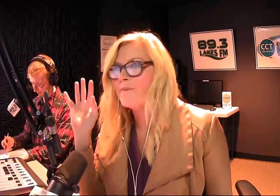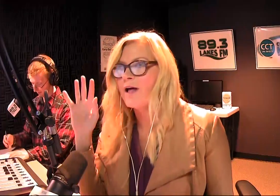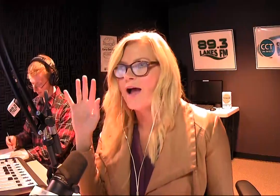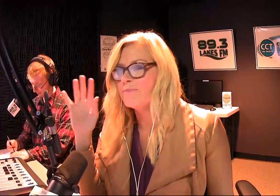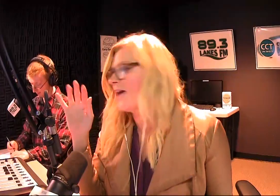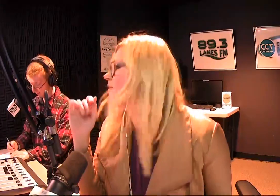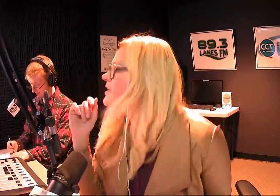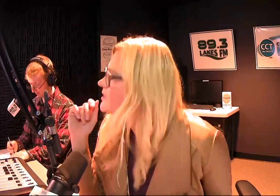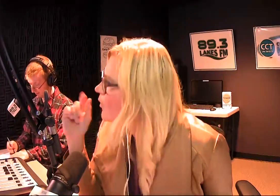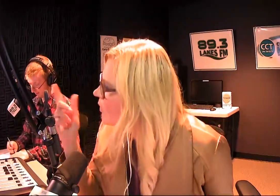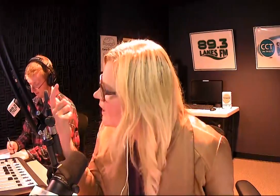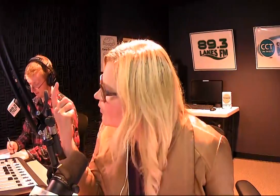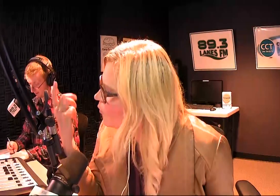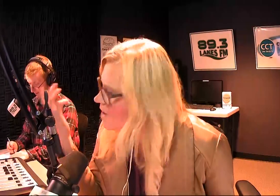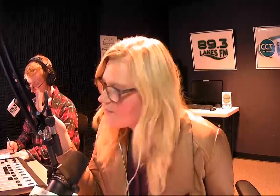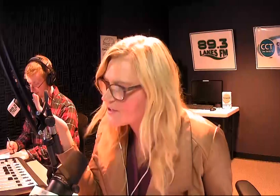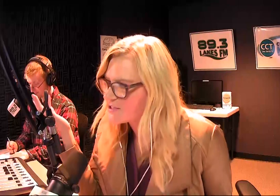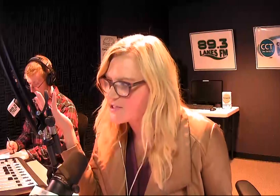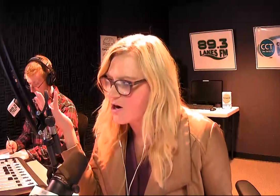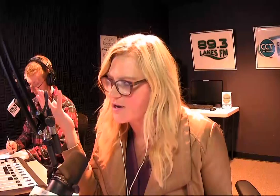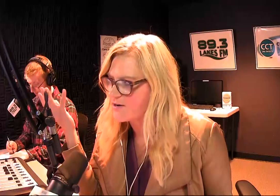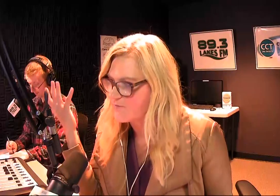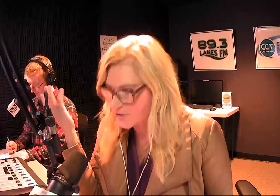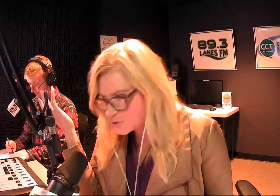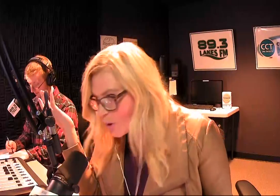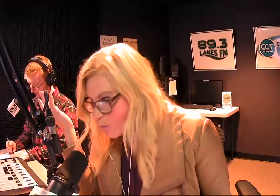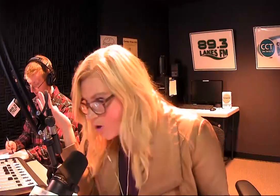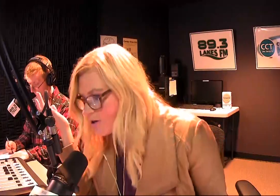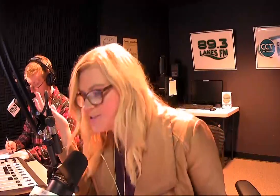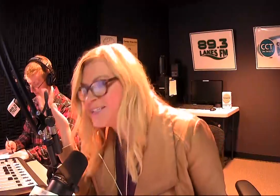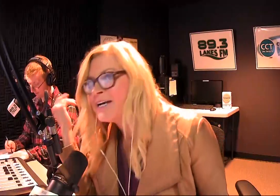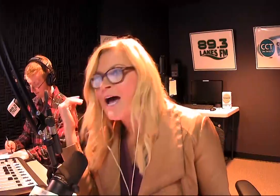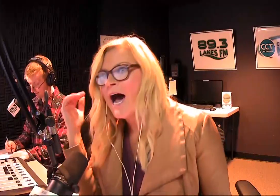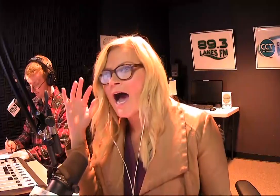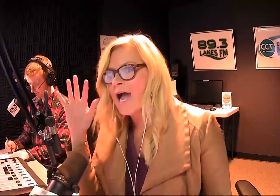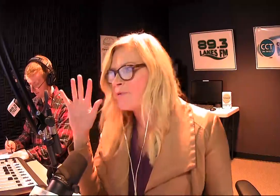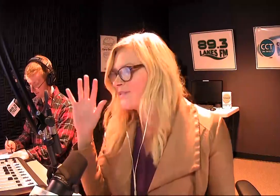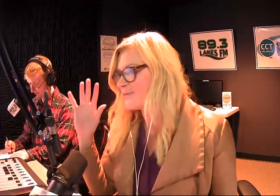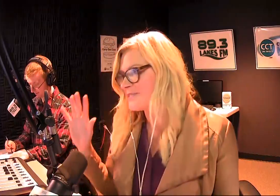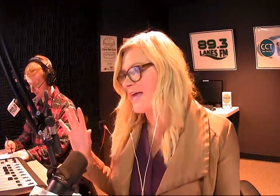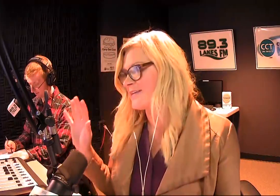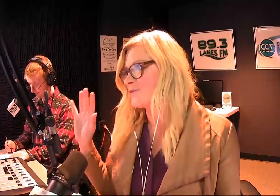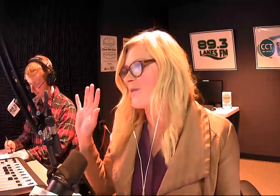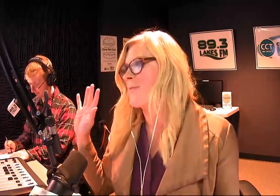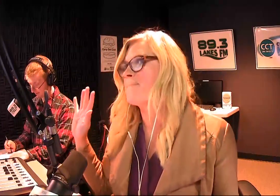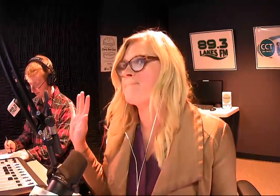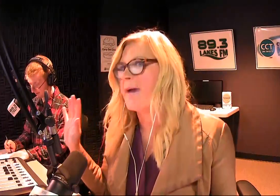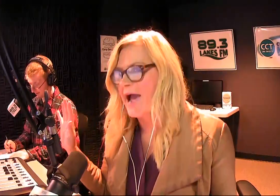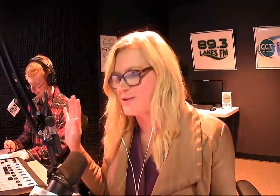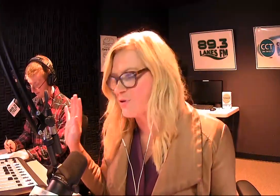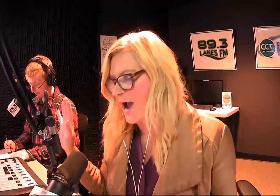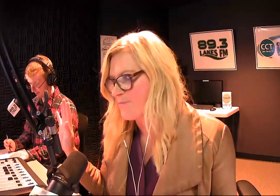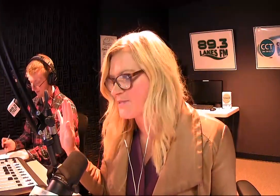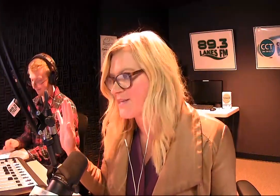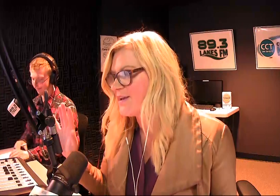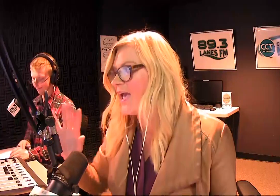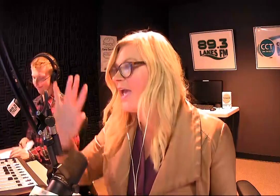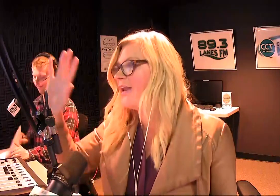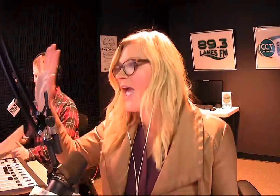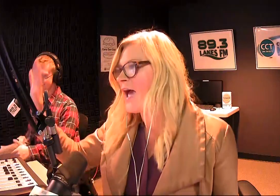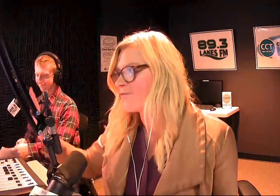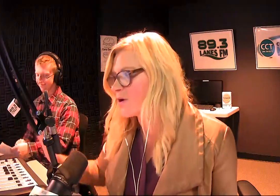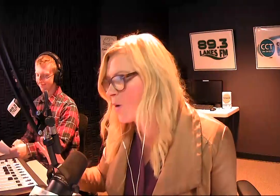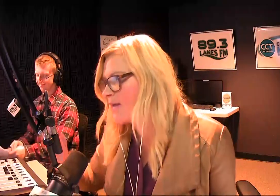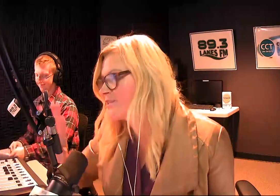I'm laughing. So when we first started virtual world, I was obsessed with backdrops